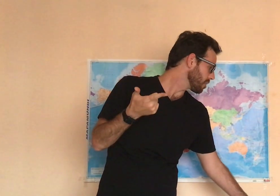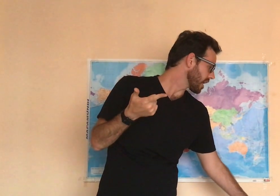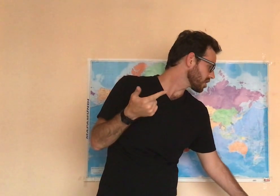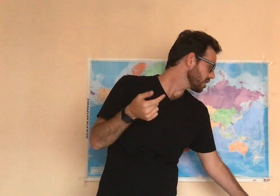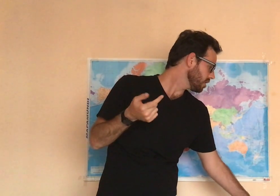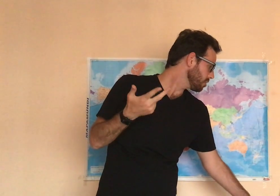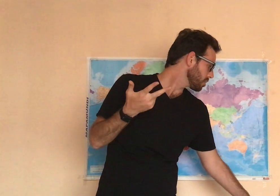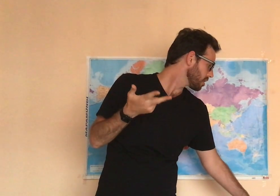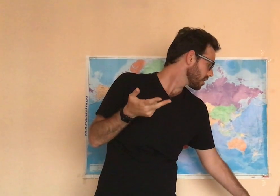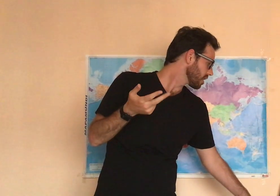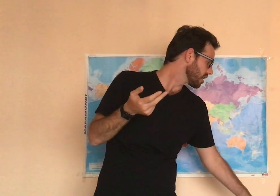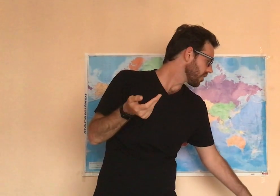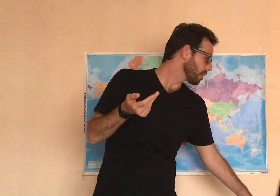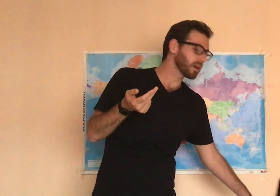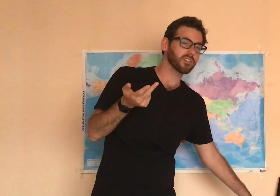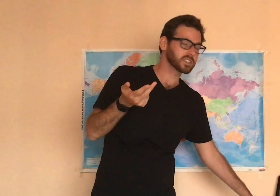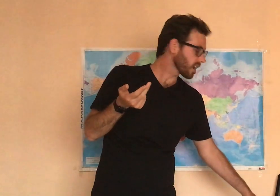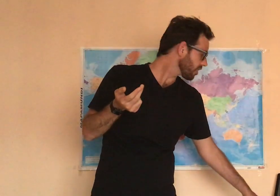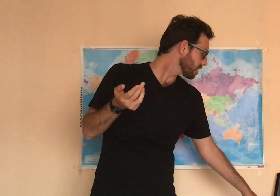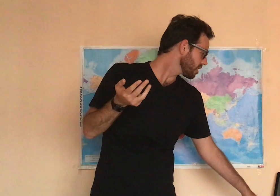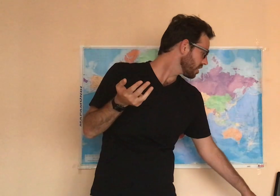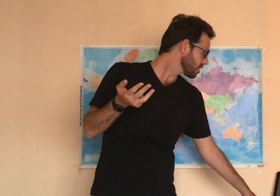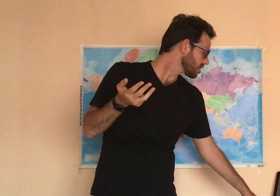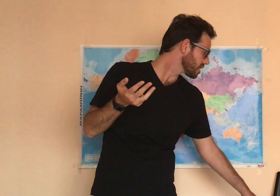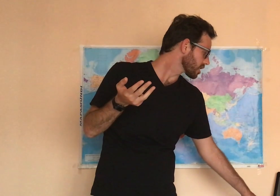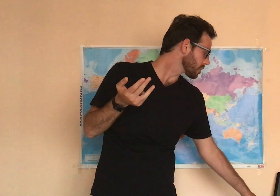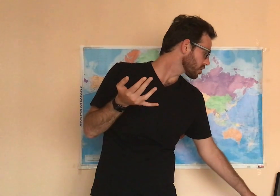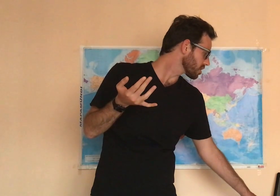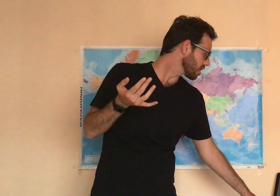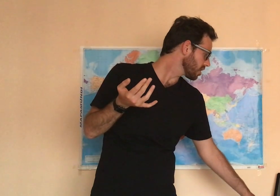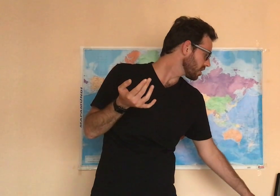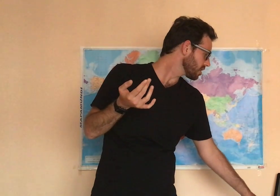The Black Sheep, Give It Up by Franz Kafka, Sticks by George Saunders.